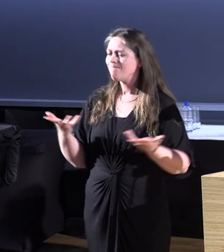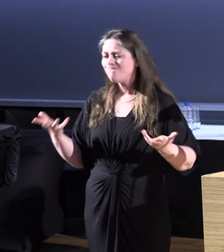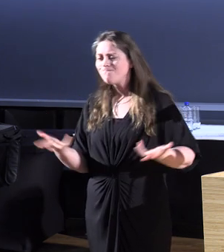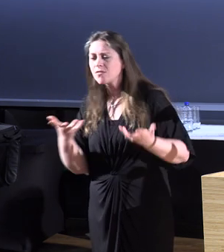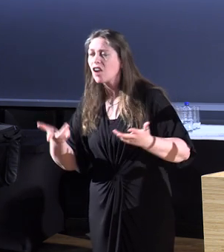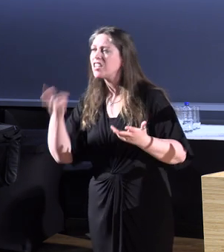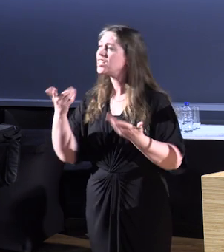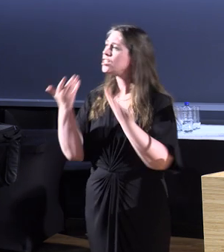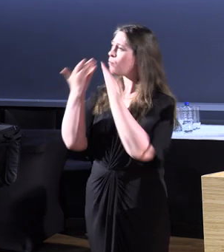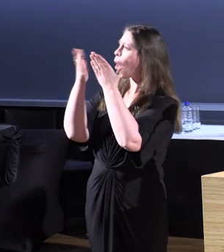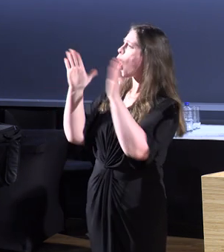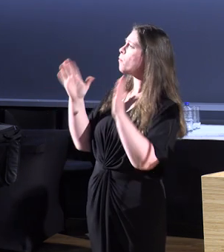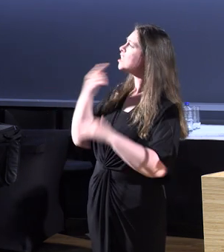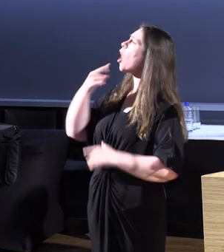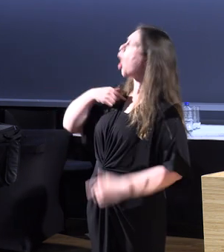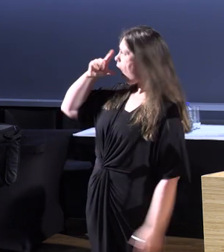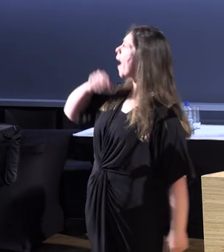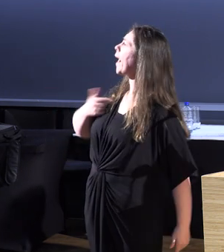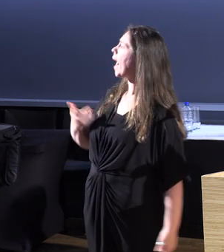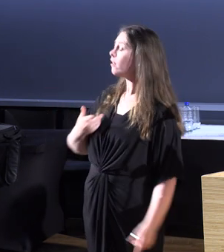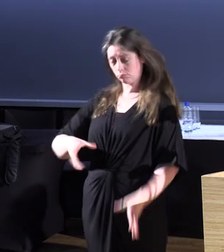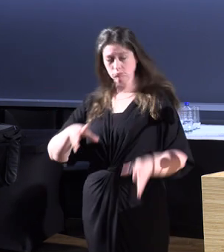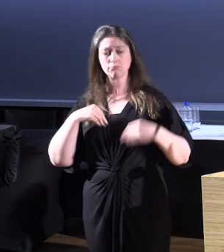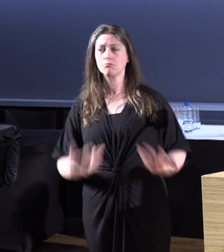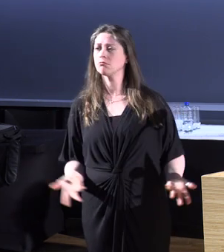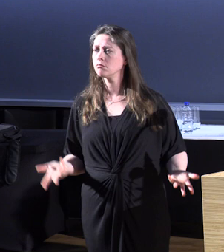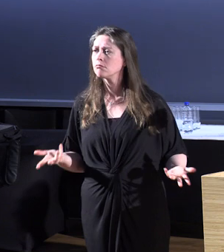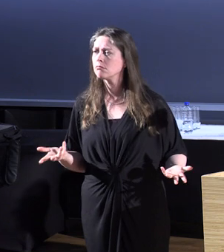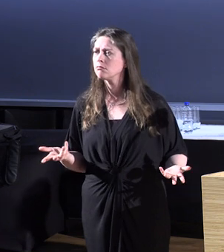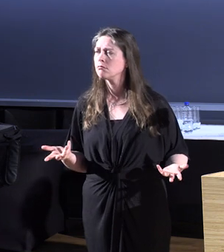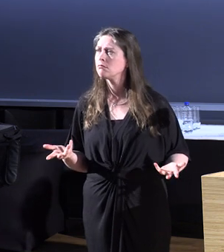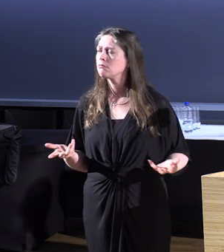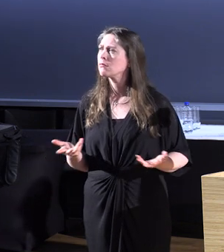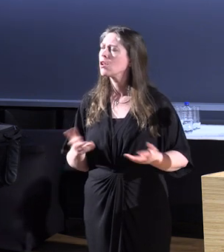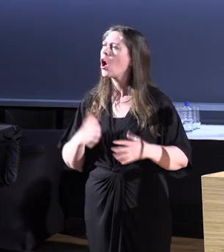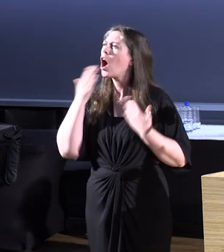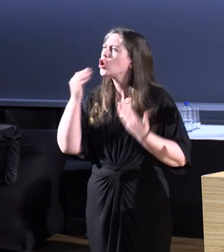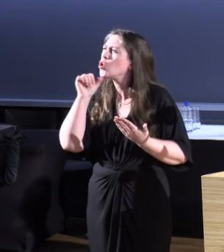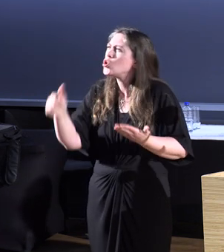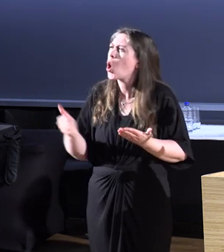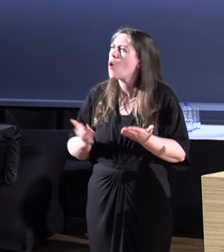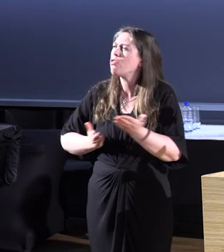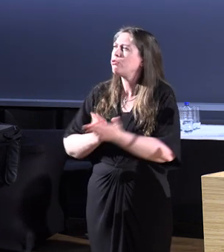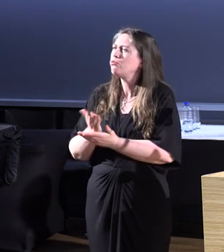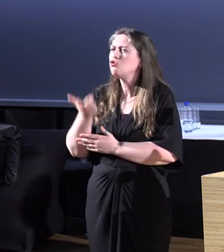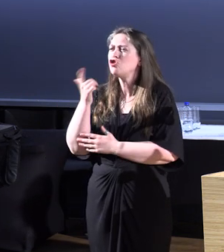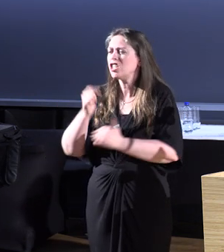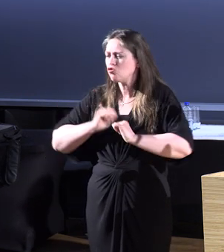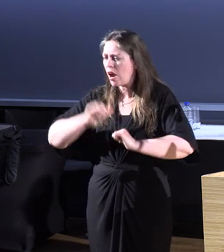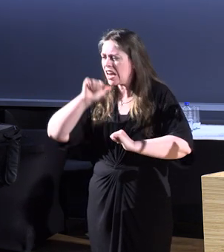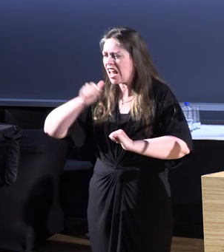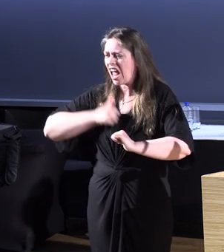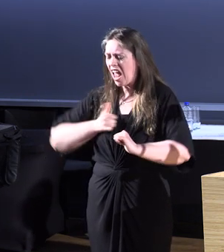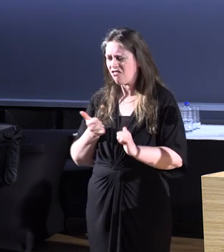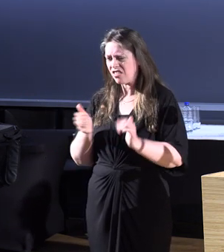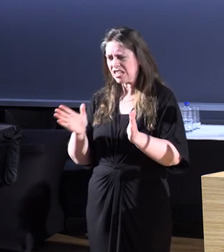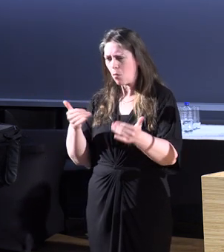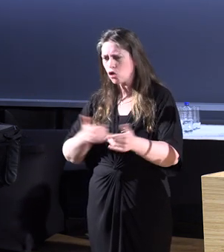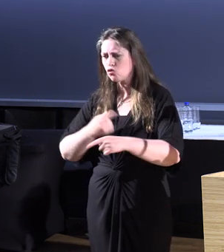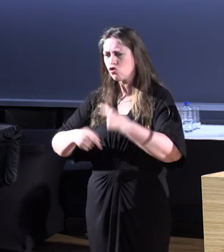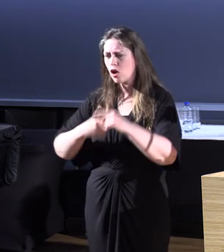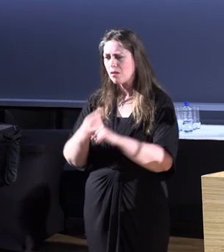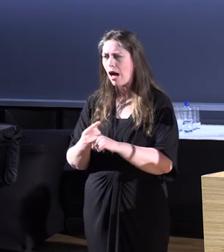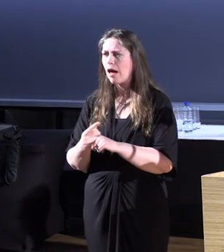be more open. and I don't know whether there's a, there's a module in teacher training about adapted physical